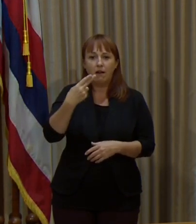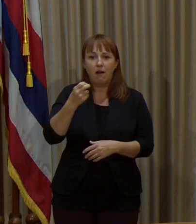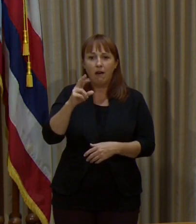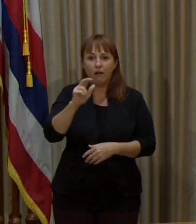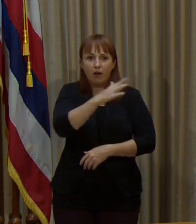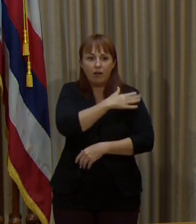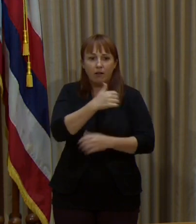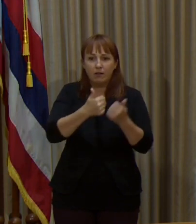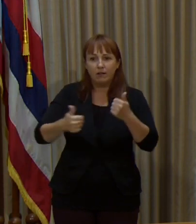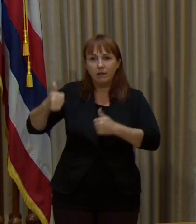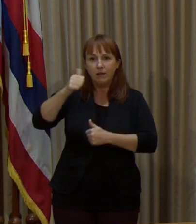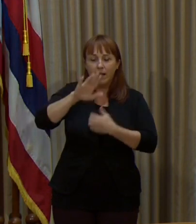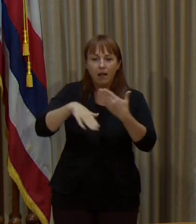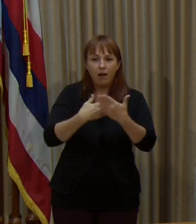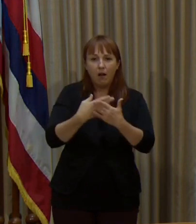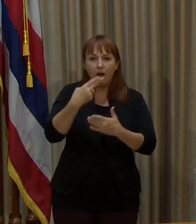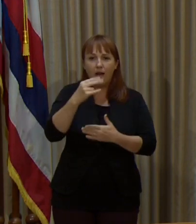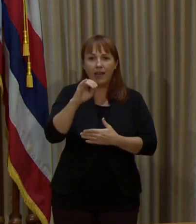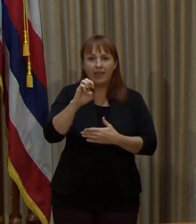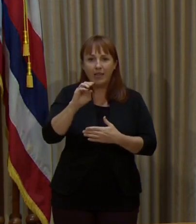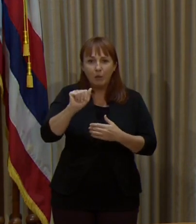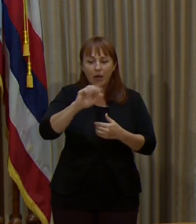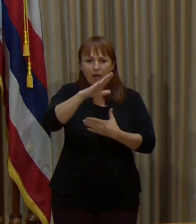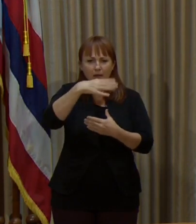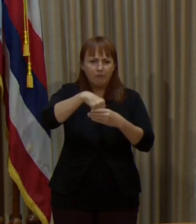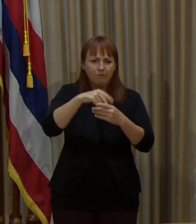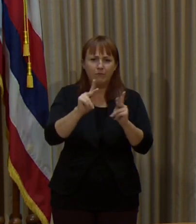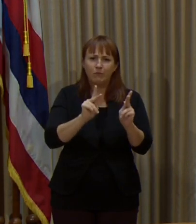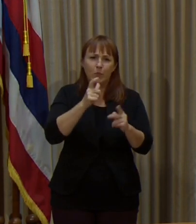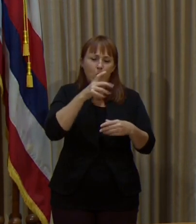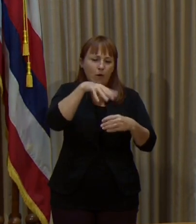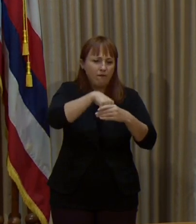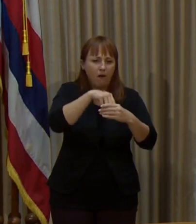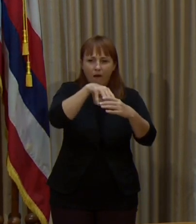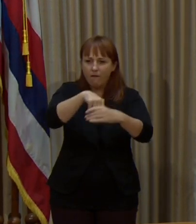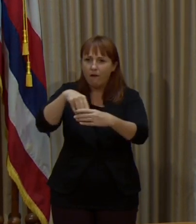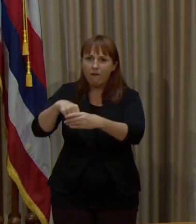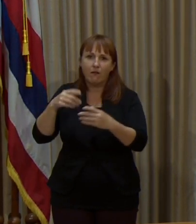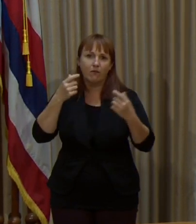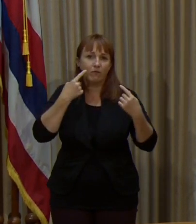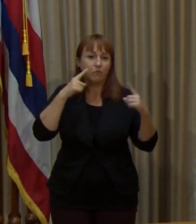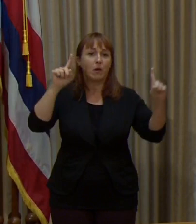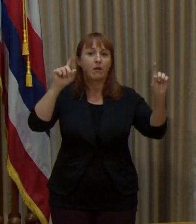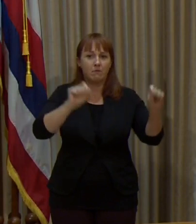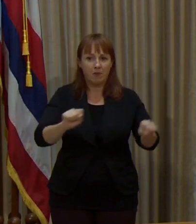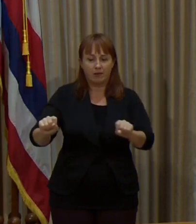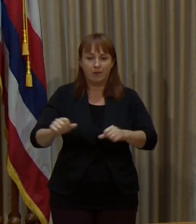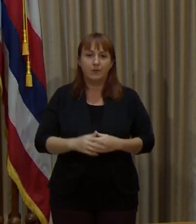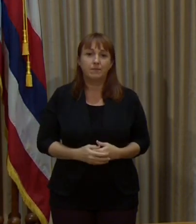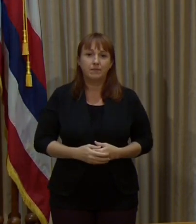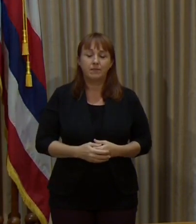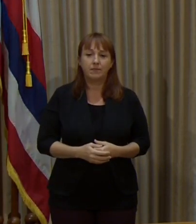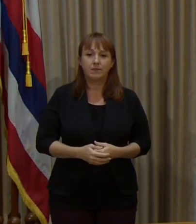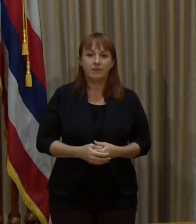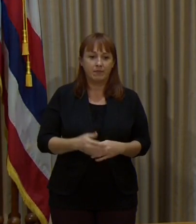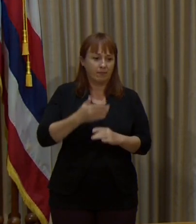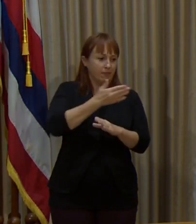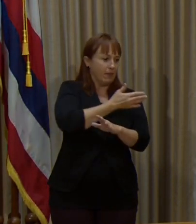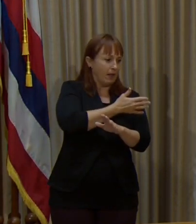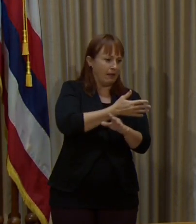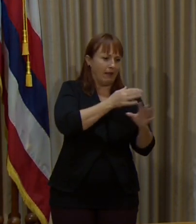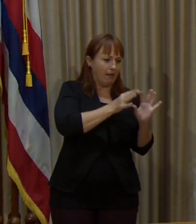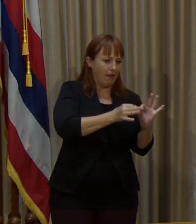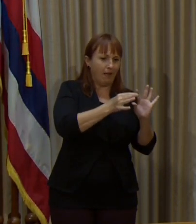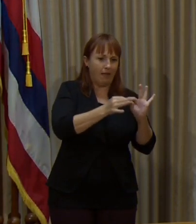the haima and other groups that made this all possible. As has been said, and there's not much to repeat,